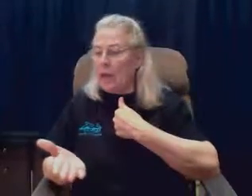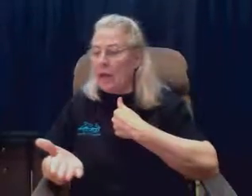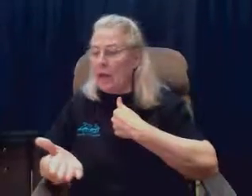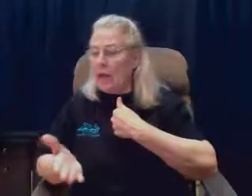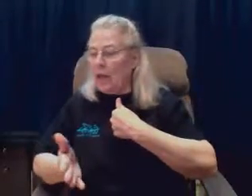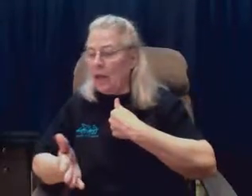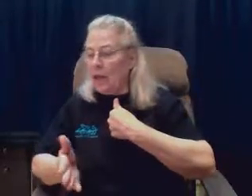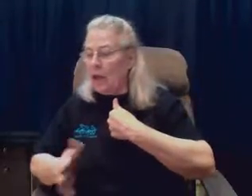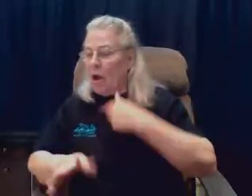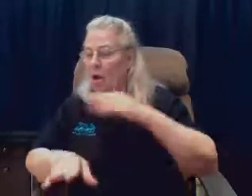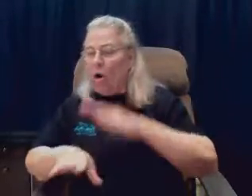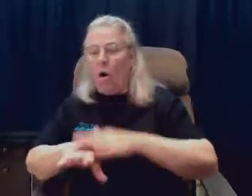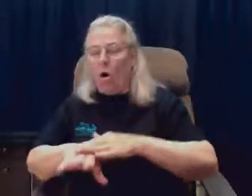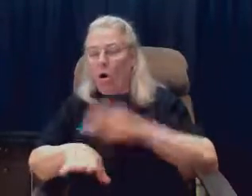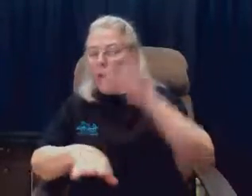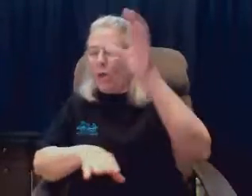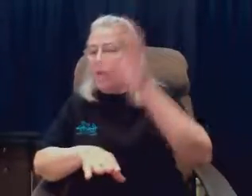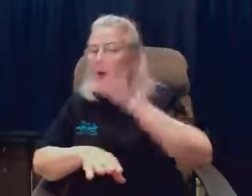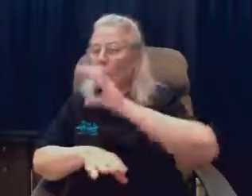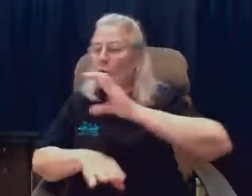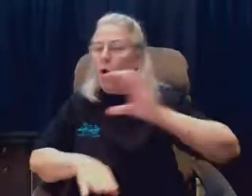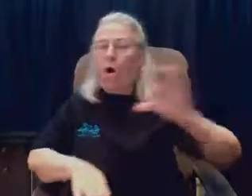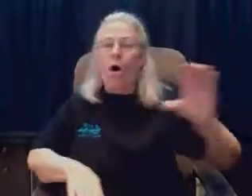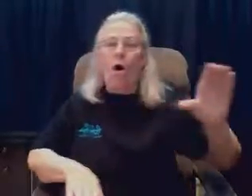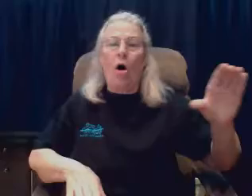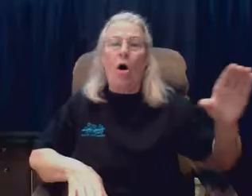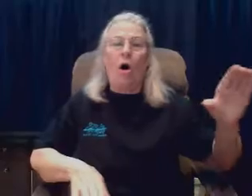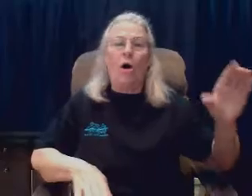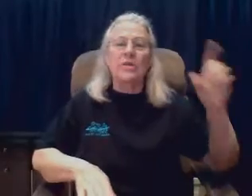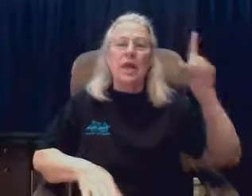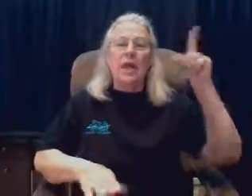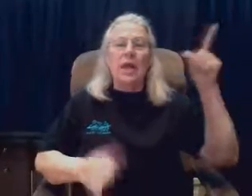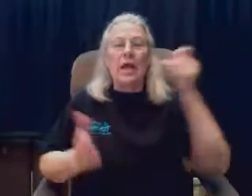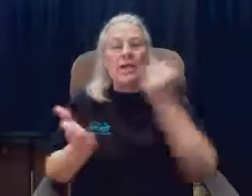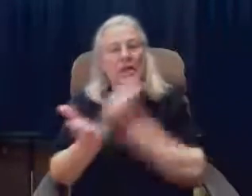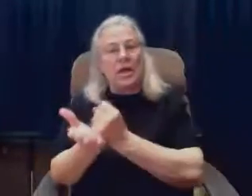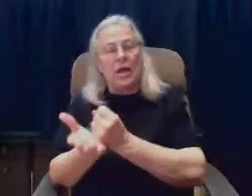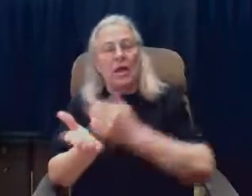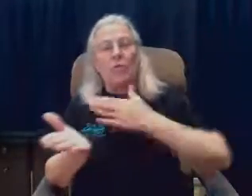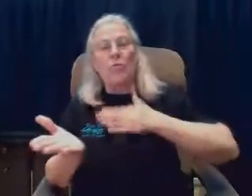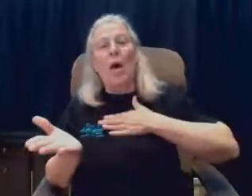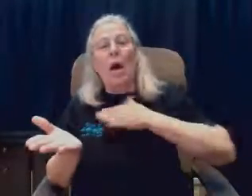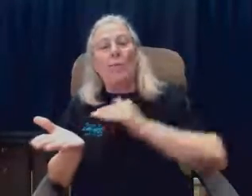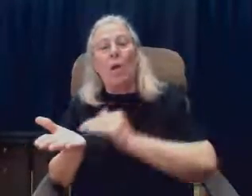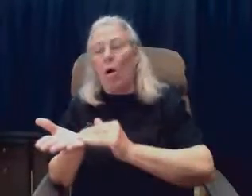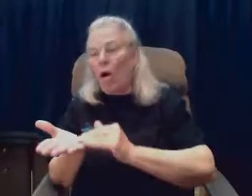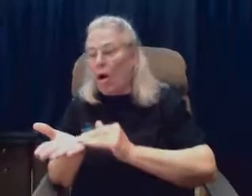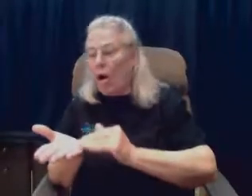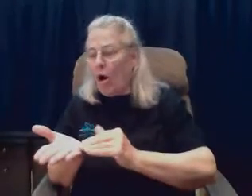On the cross He sealed my pardon